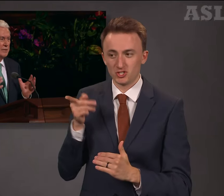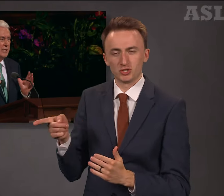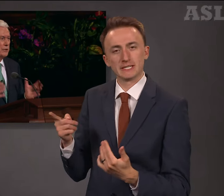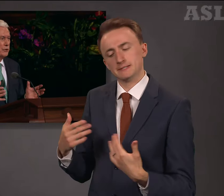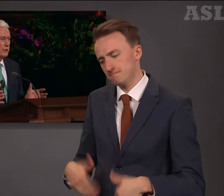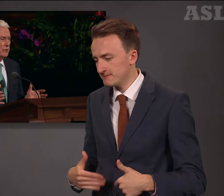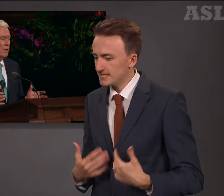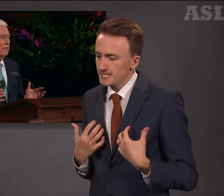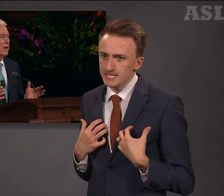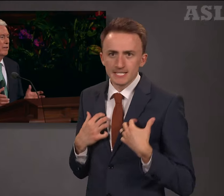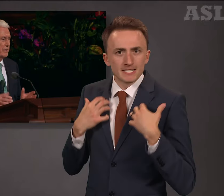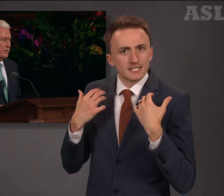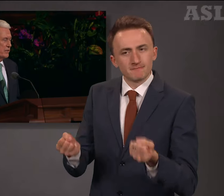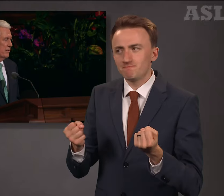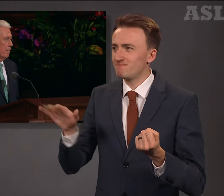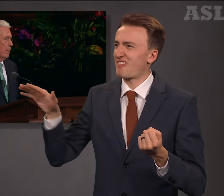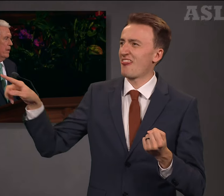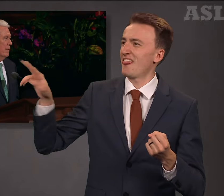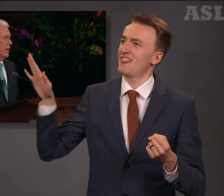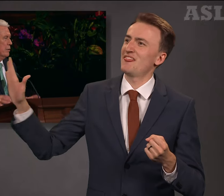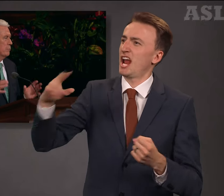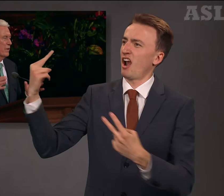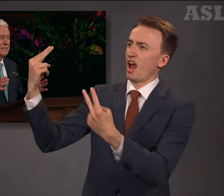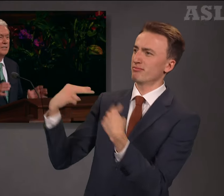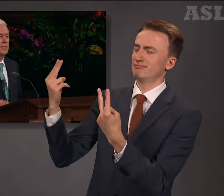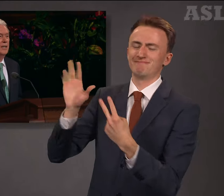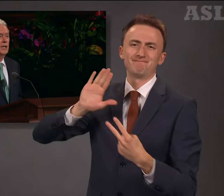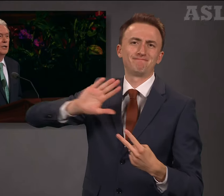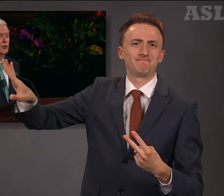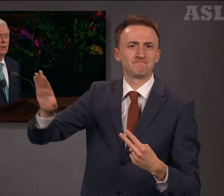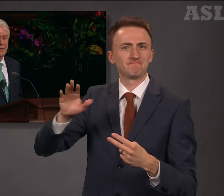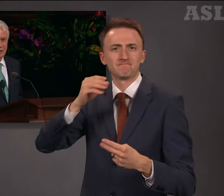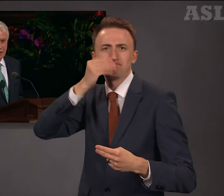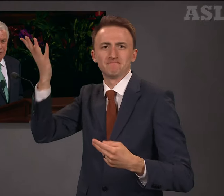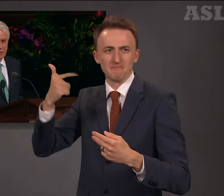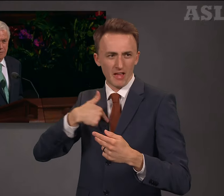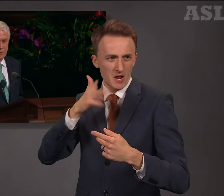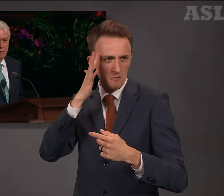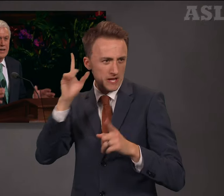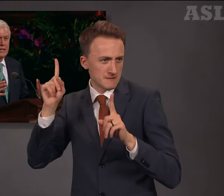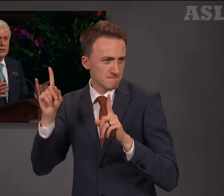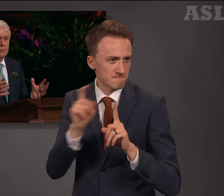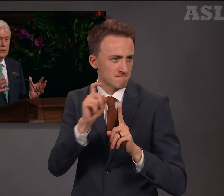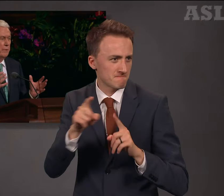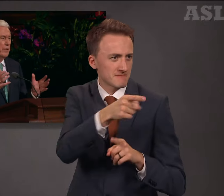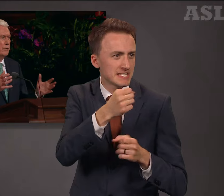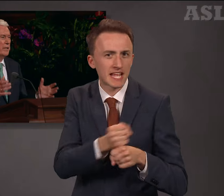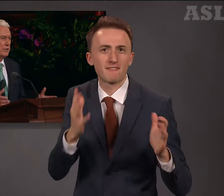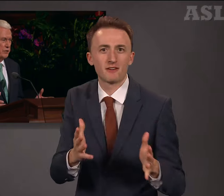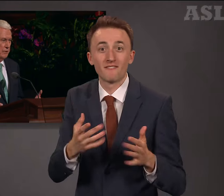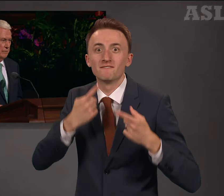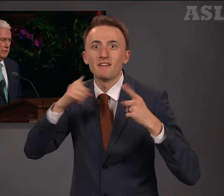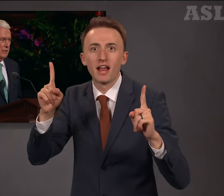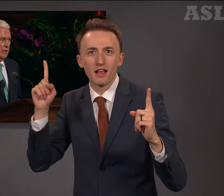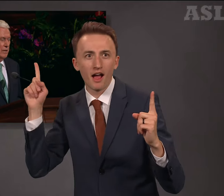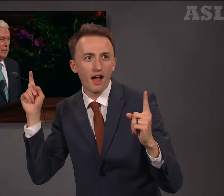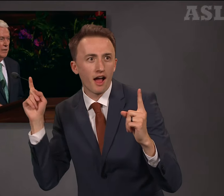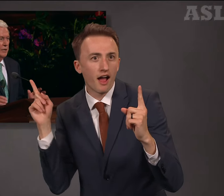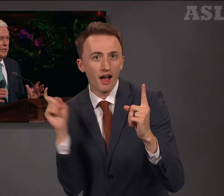censure of others and pressed toward the Savior. Finally, she was within reach. She